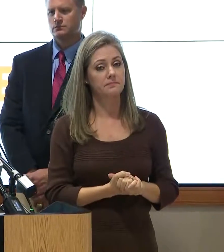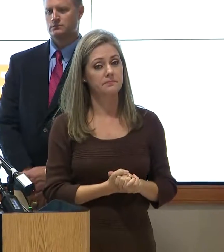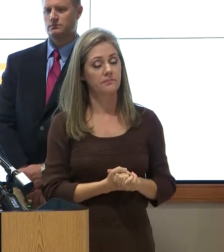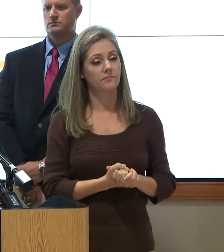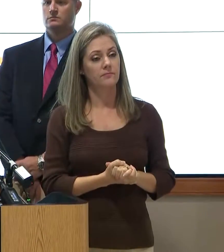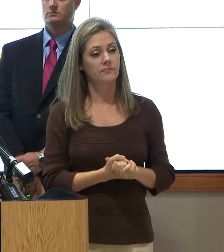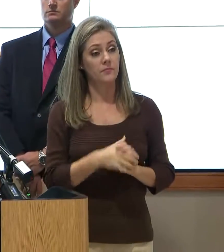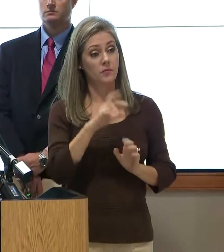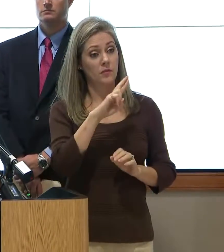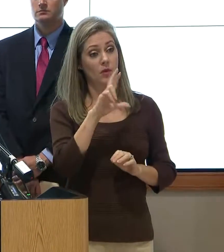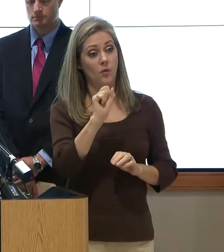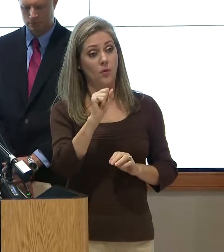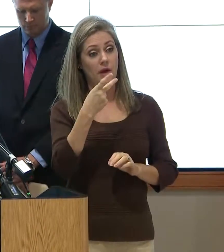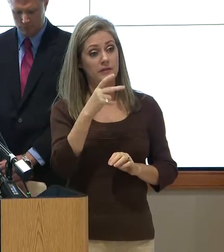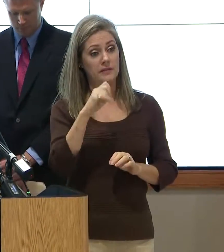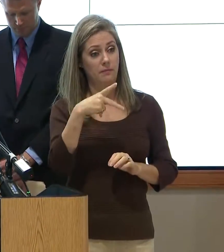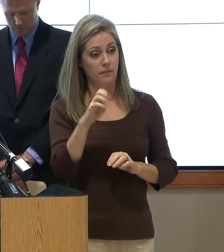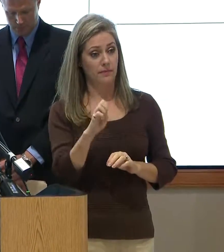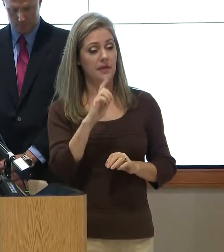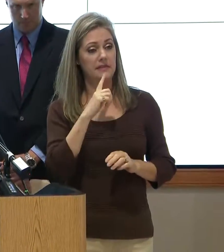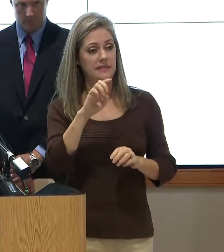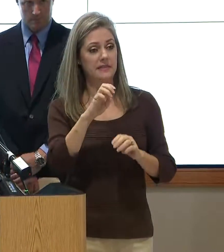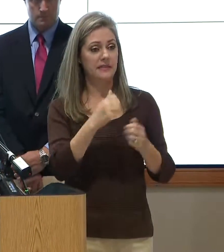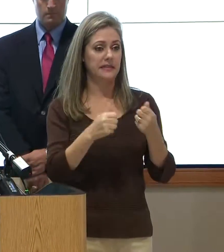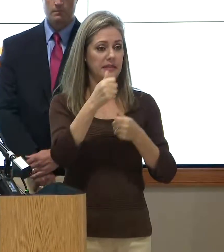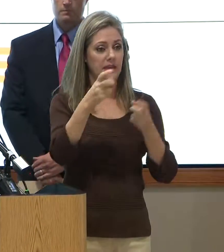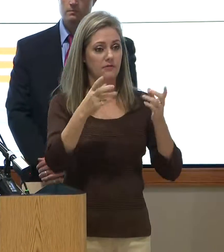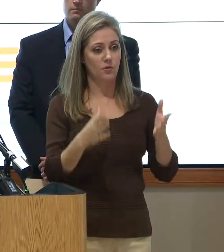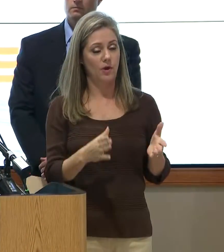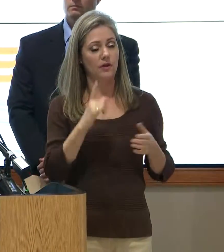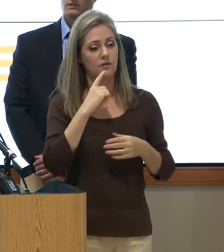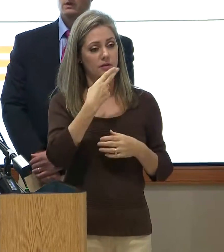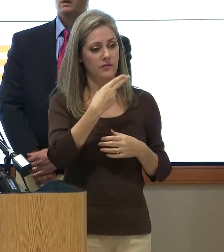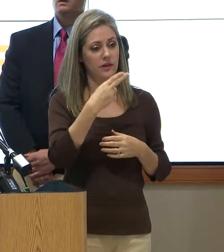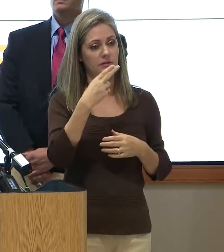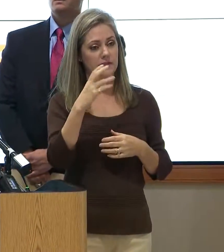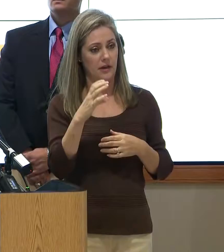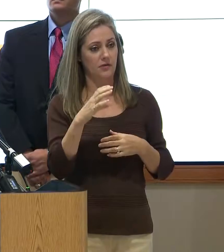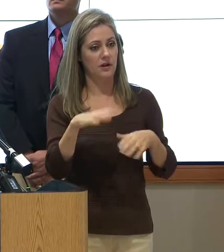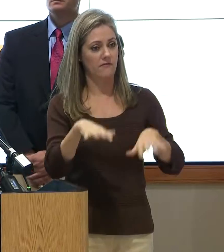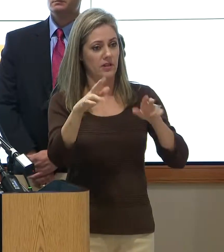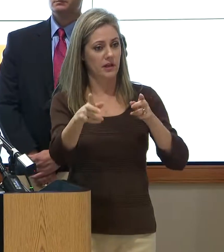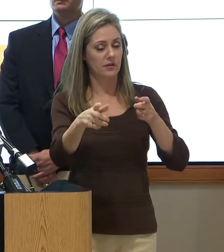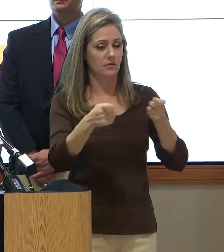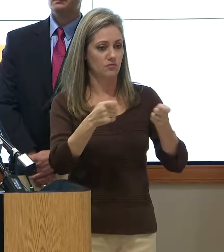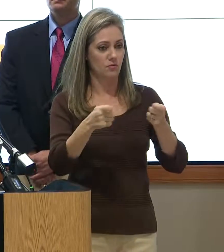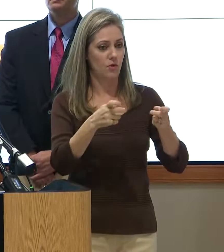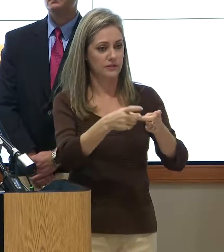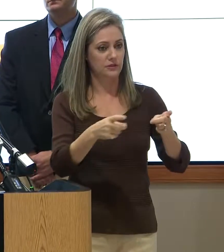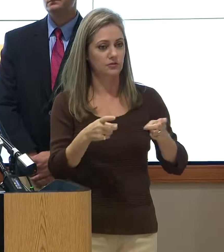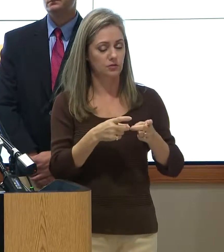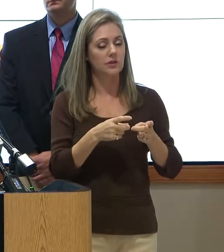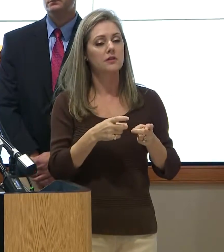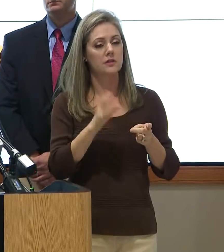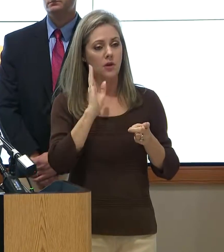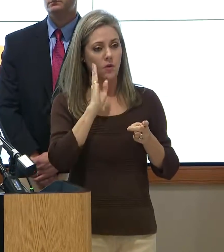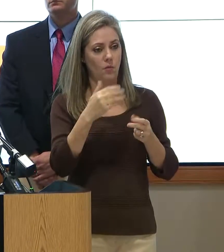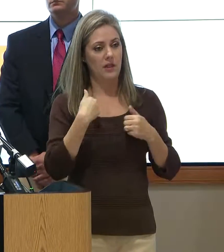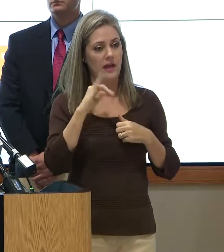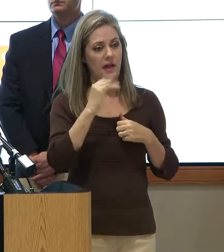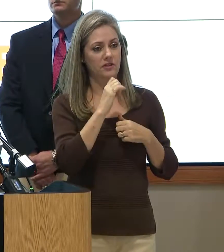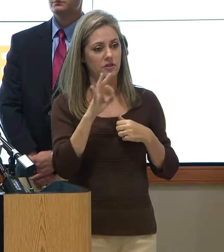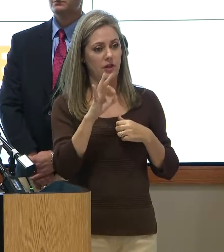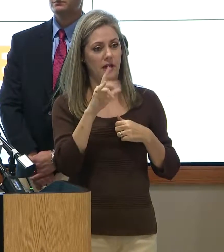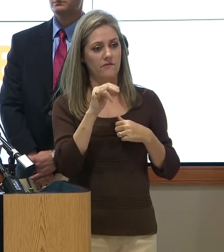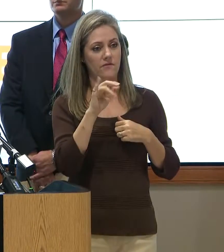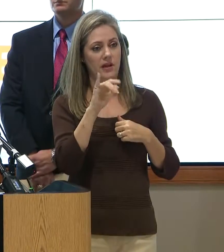And Russ Poppey, Executive Director of Harris County Flood Control, and probably we'll get Jeff Lindner, the